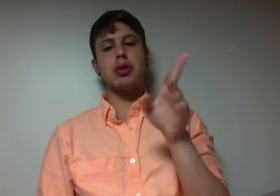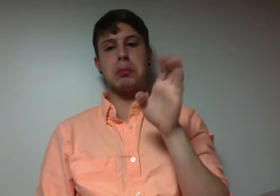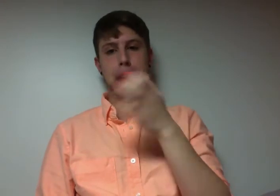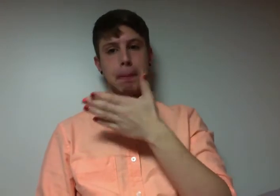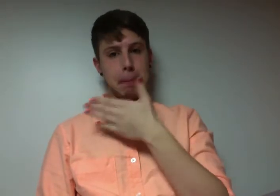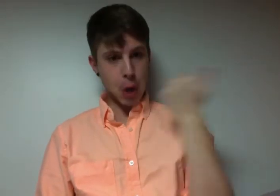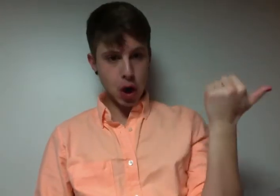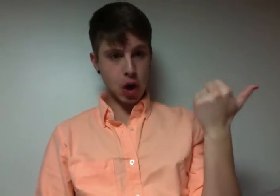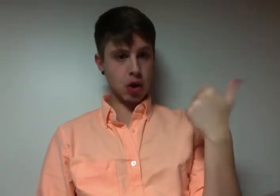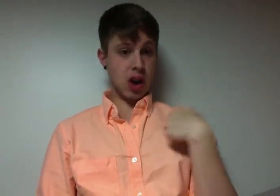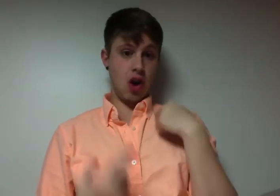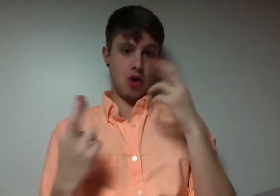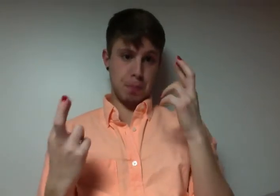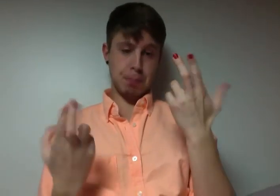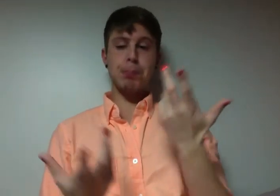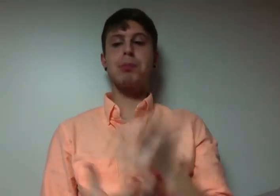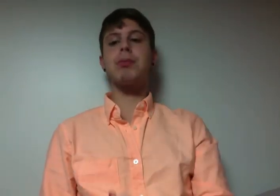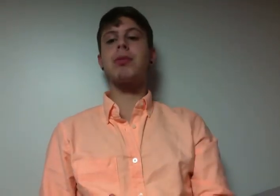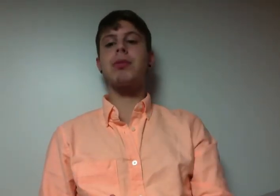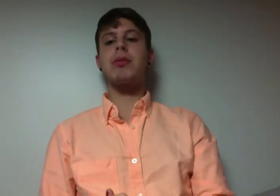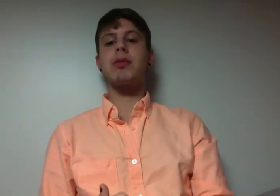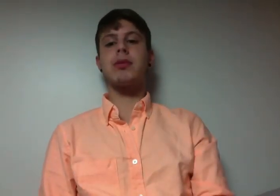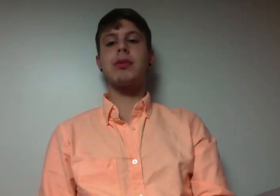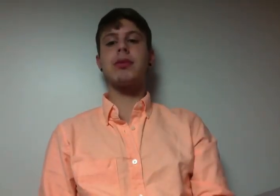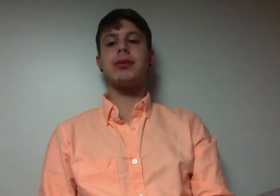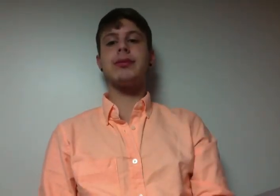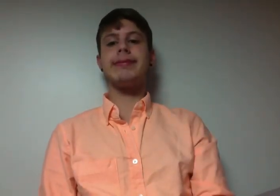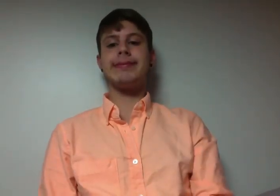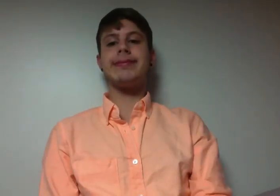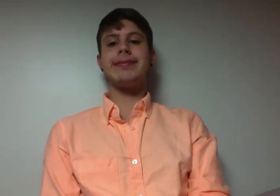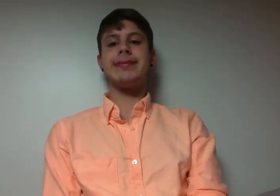in my pocket. I'm looking for a...